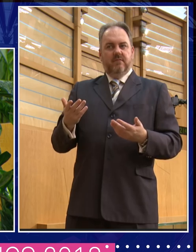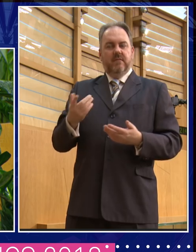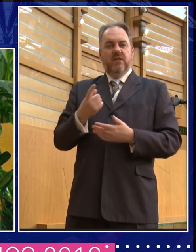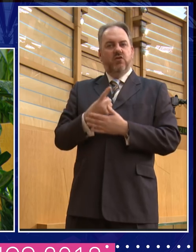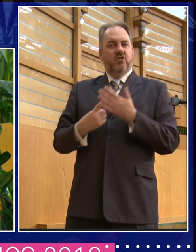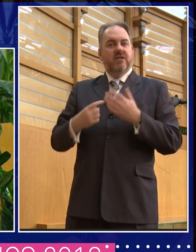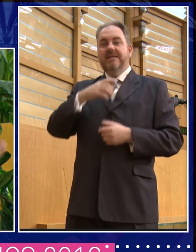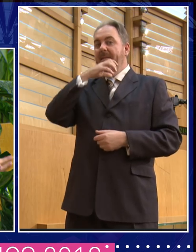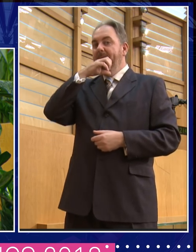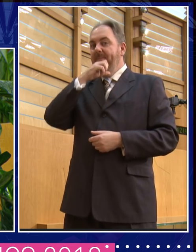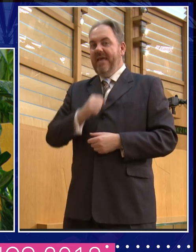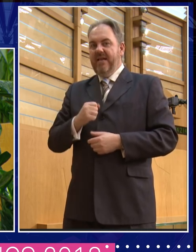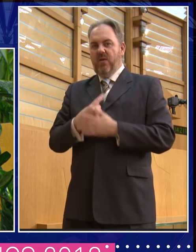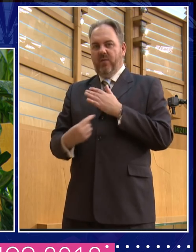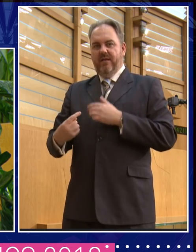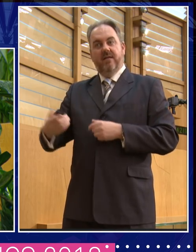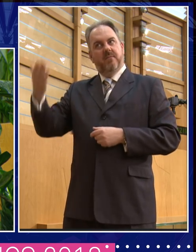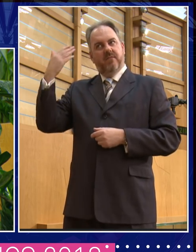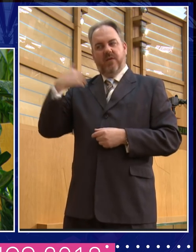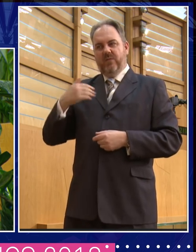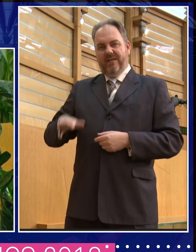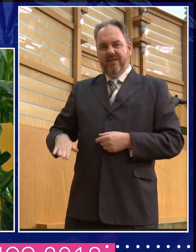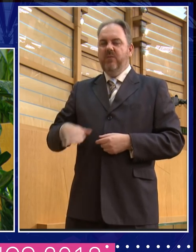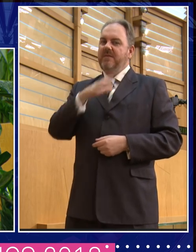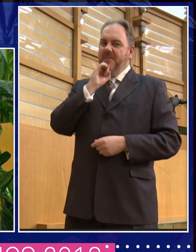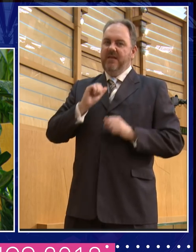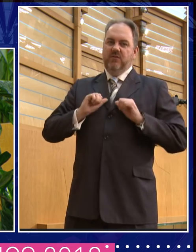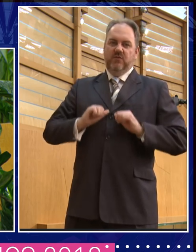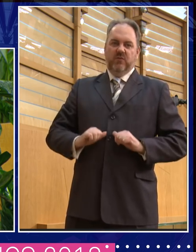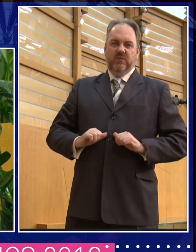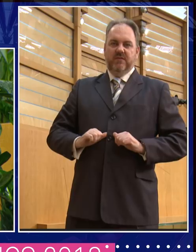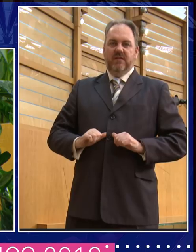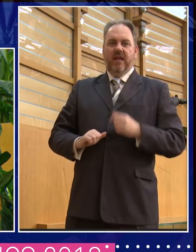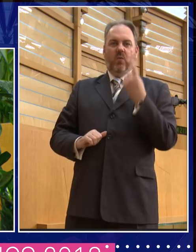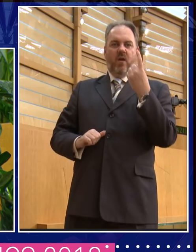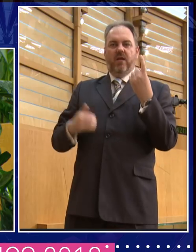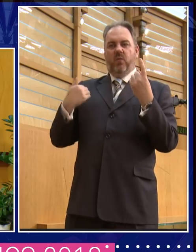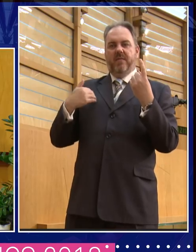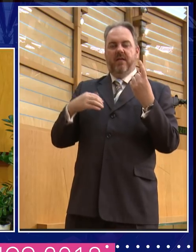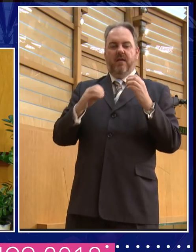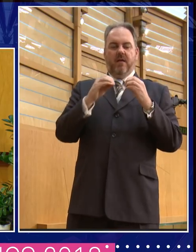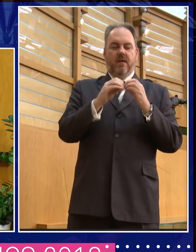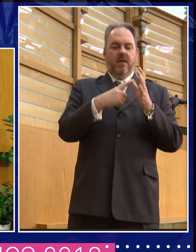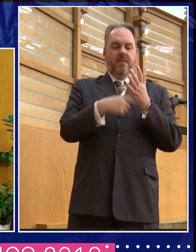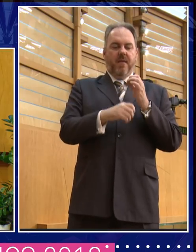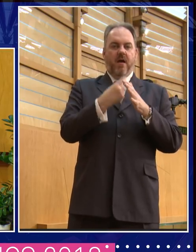in suits. You know, when I was a kid, it was basically men in suits and Barbara Castle and Margaret Thatcher. Um, and